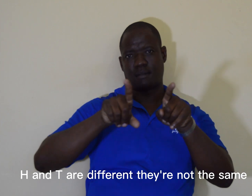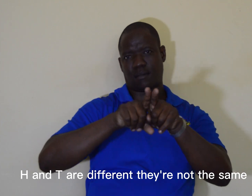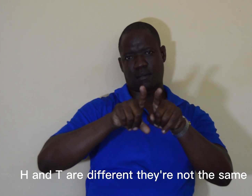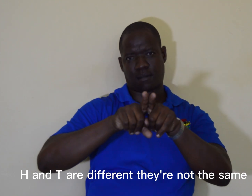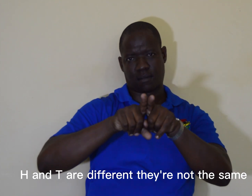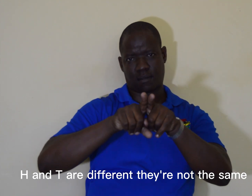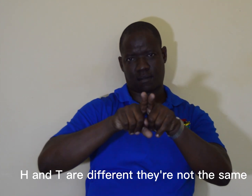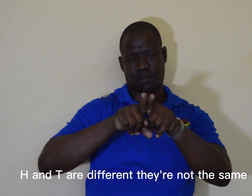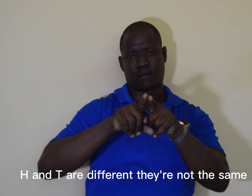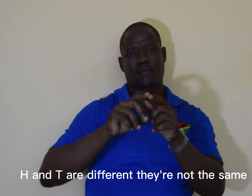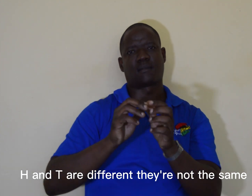different. They're not the same.